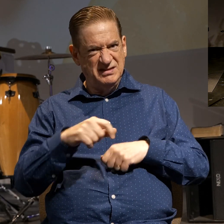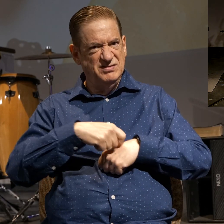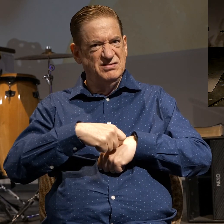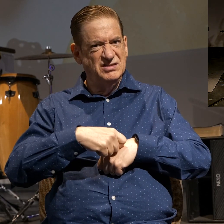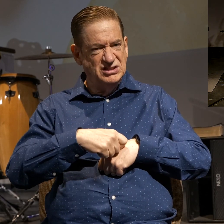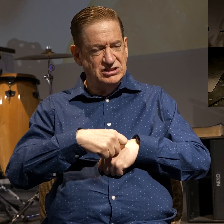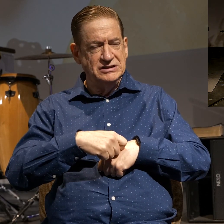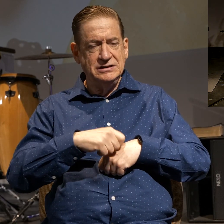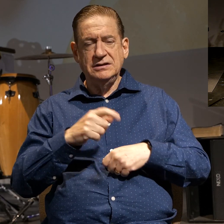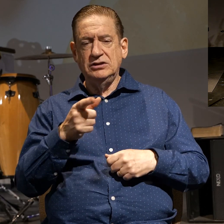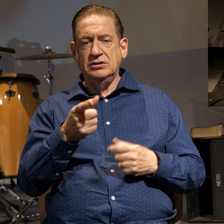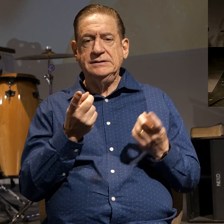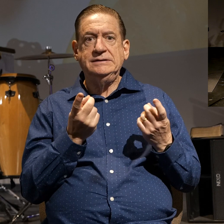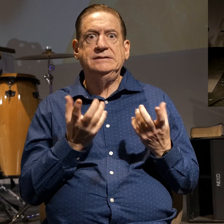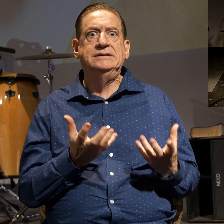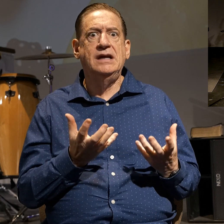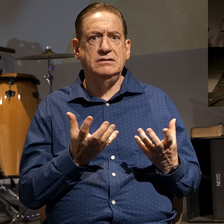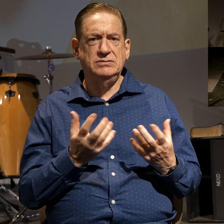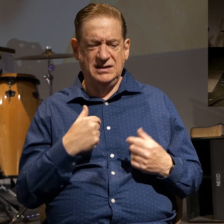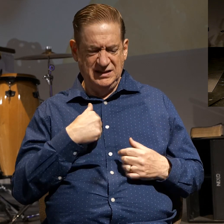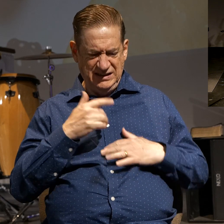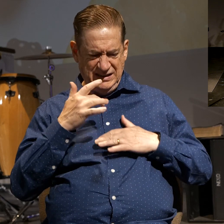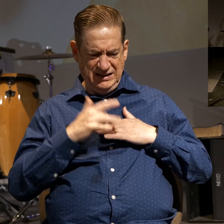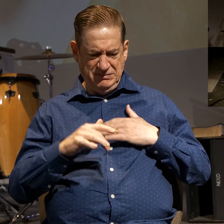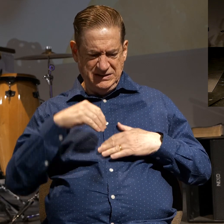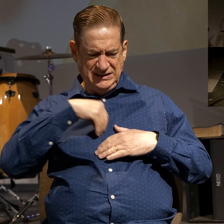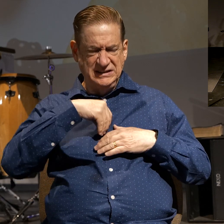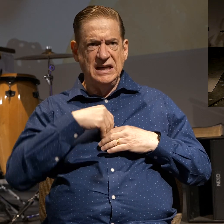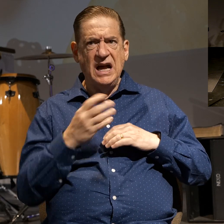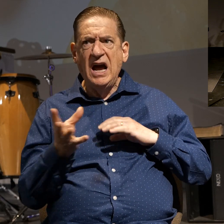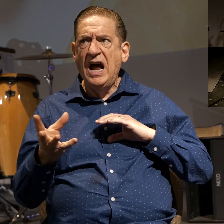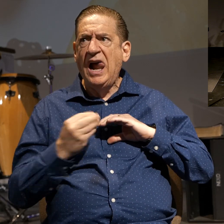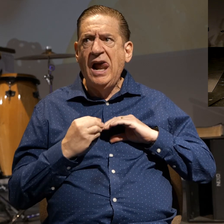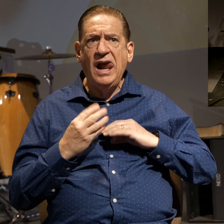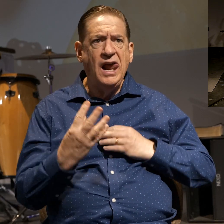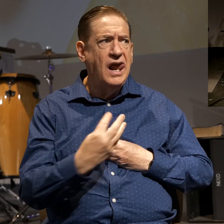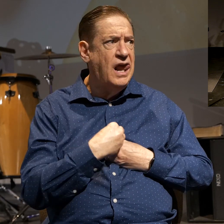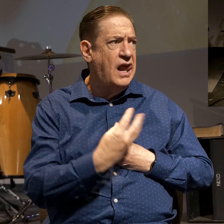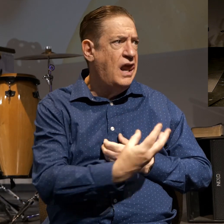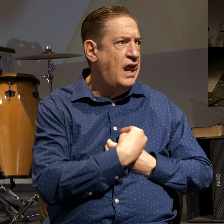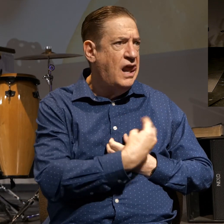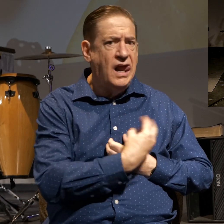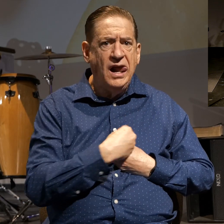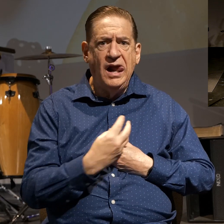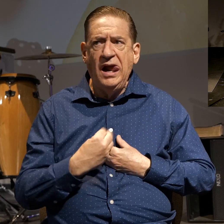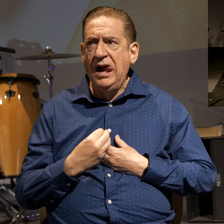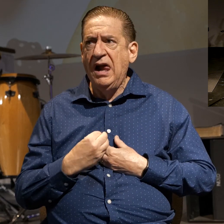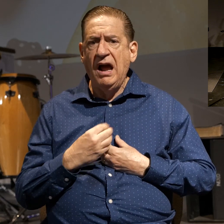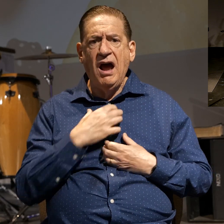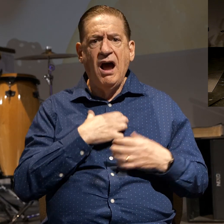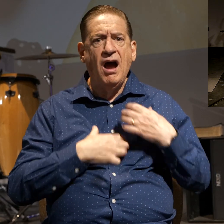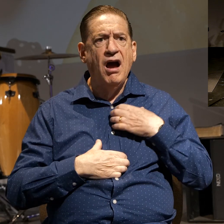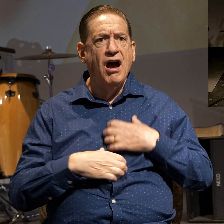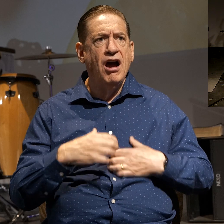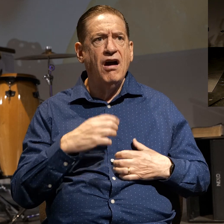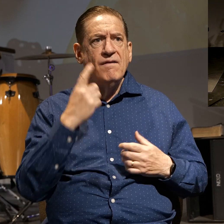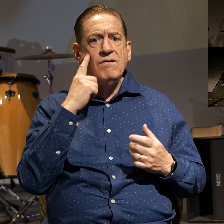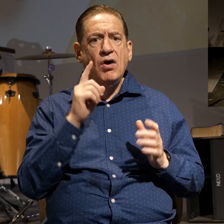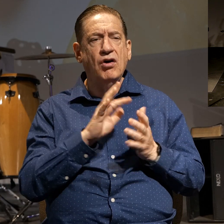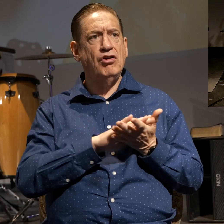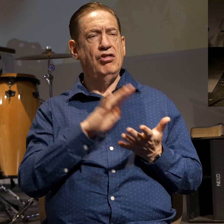You're desperately trying to fill an emptiness inside. It's a hunger for glory.